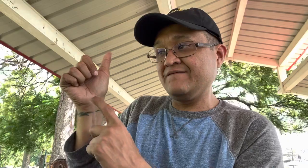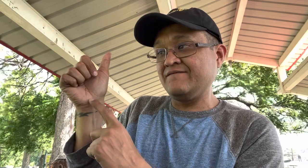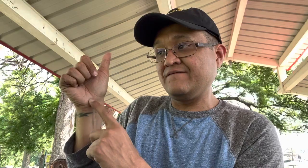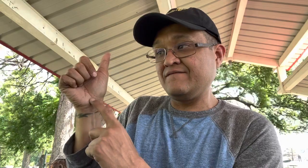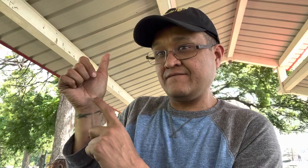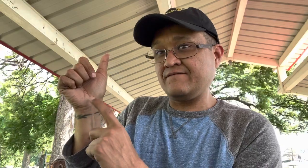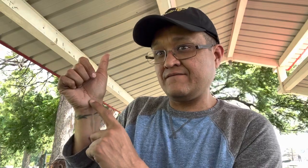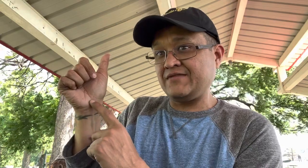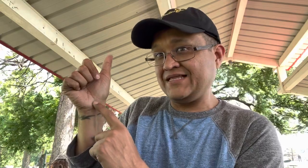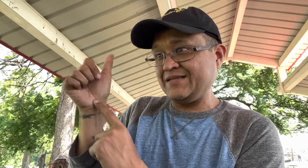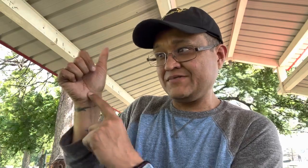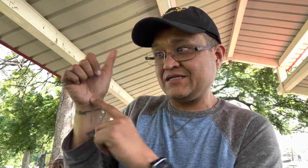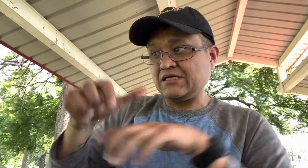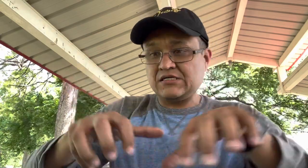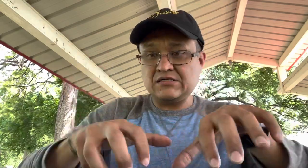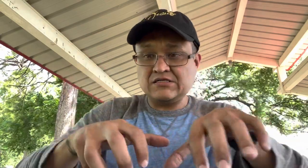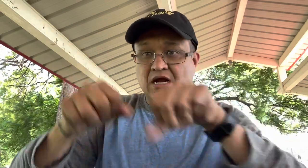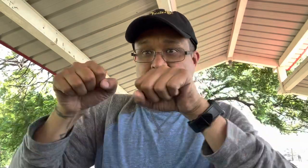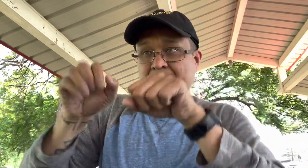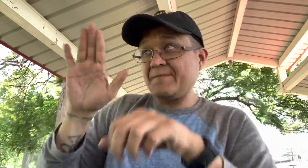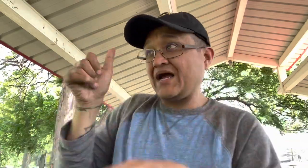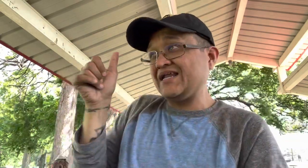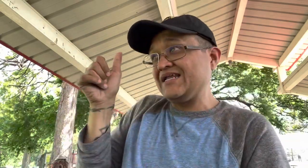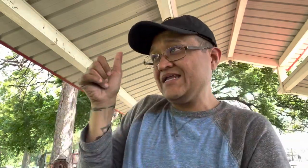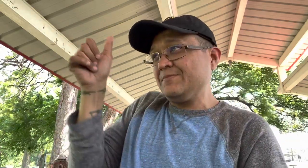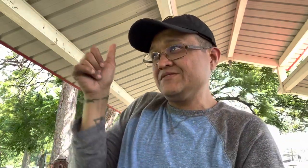so again it says unto the adoption of children by Jesus Christ to himself